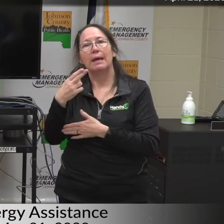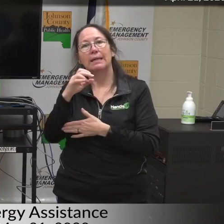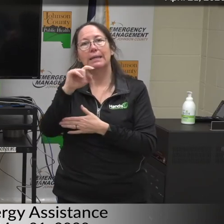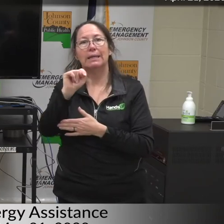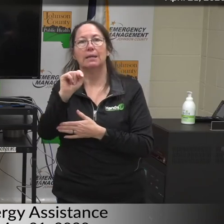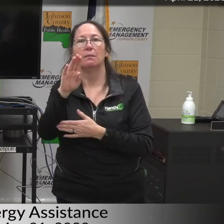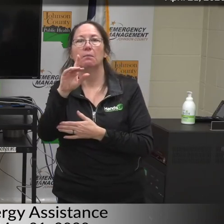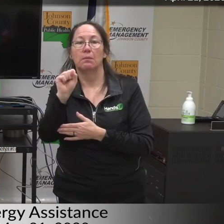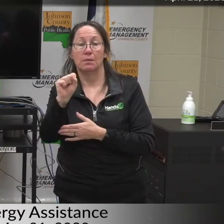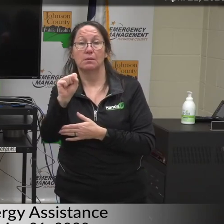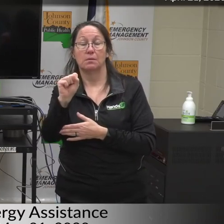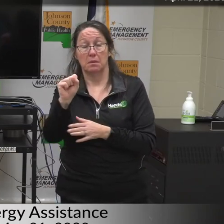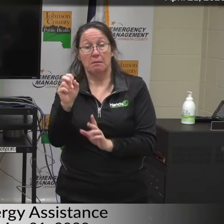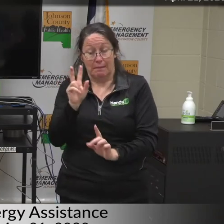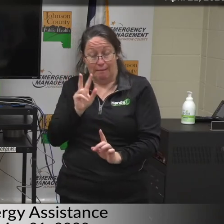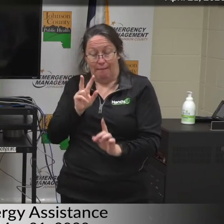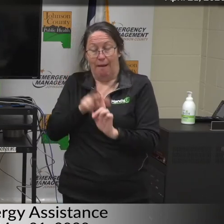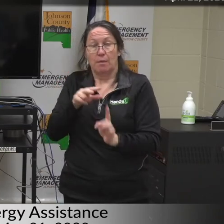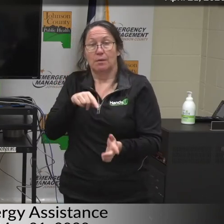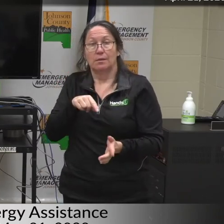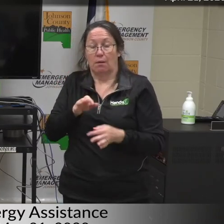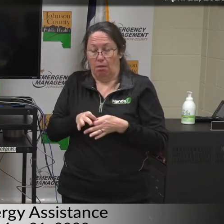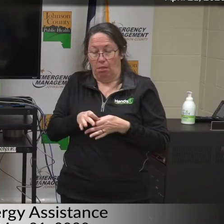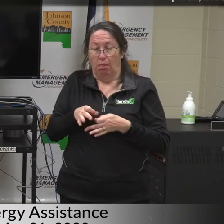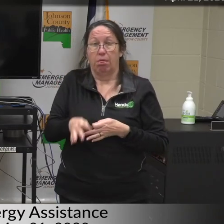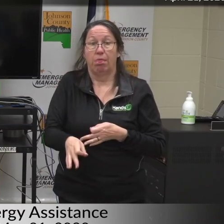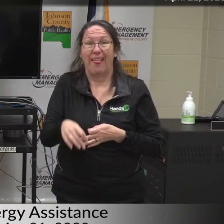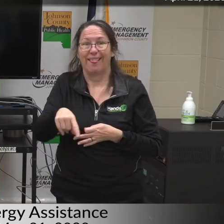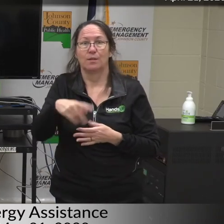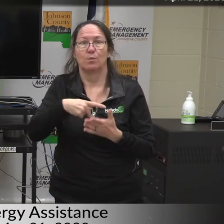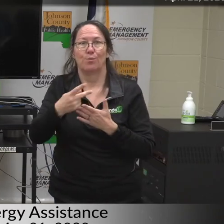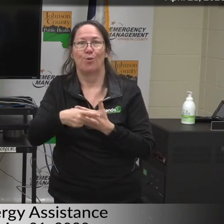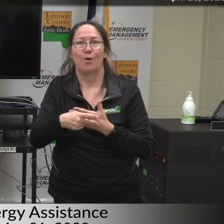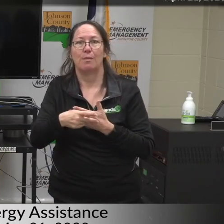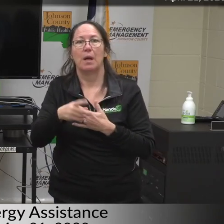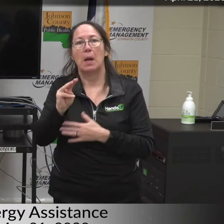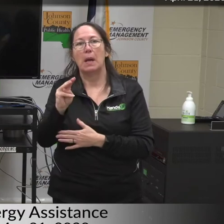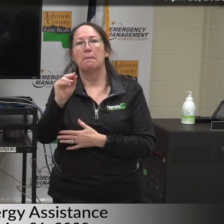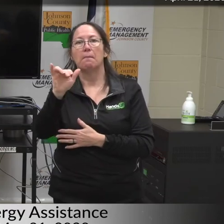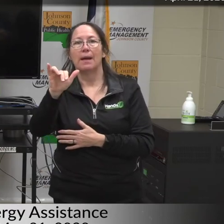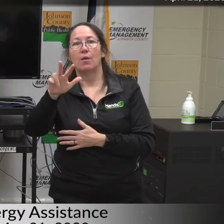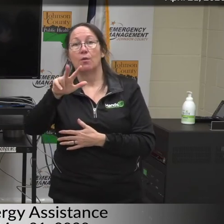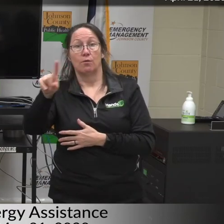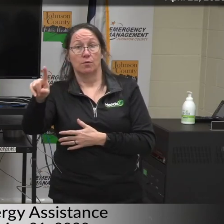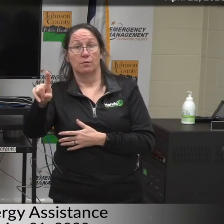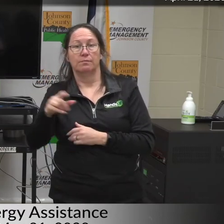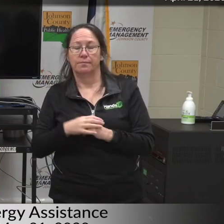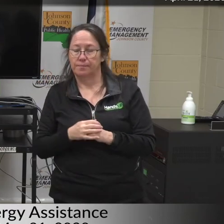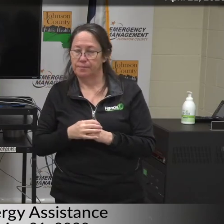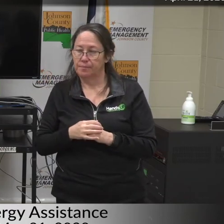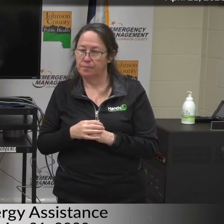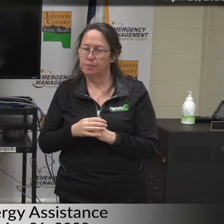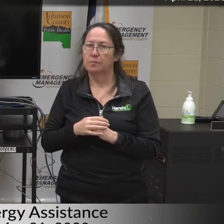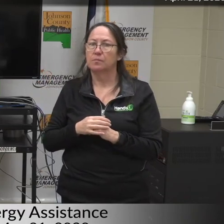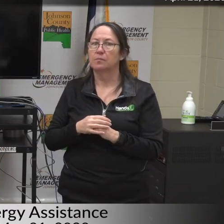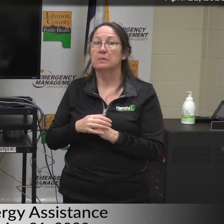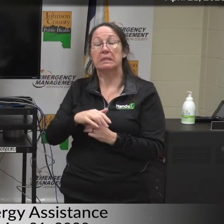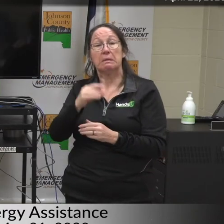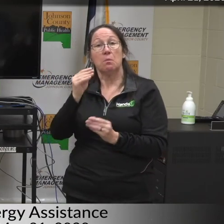applicants. The application deadline has been extended for this program until May 31st. For more